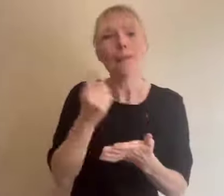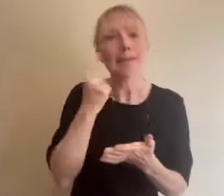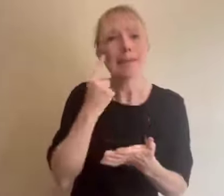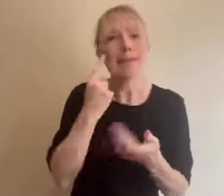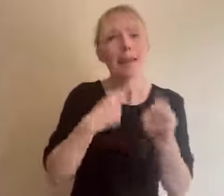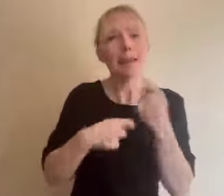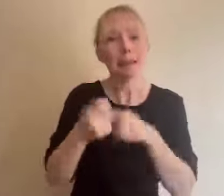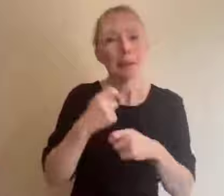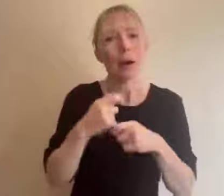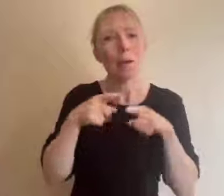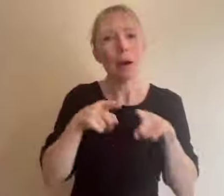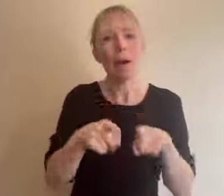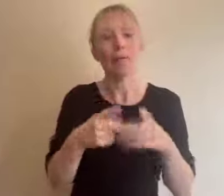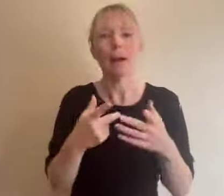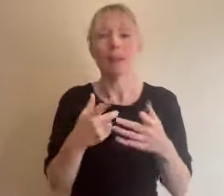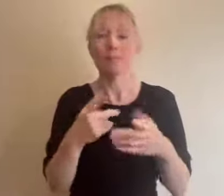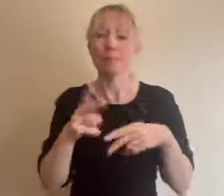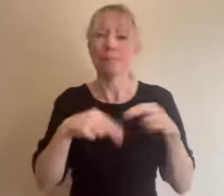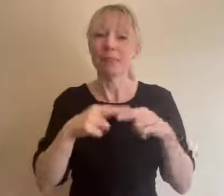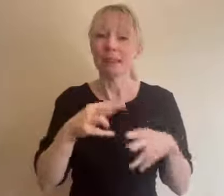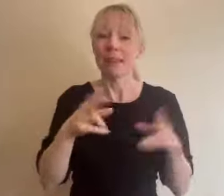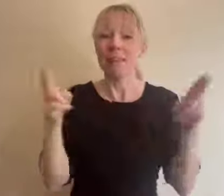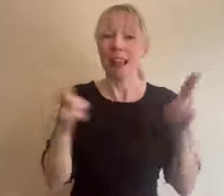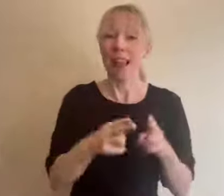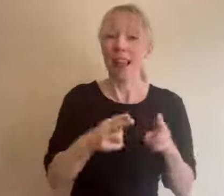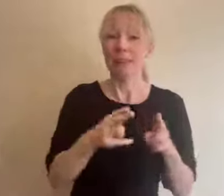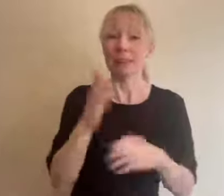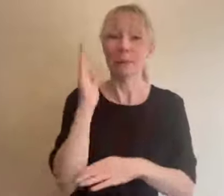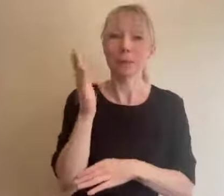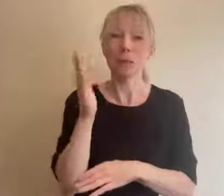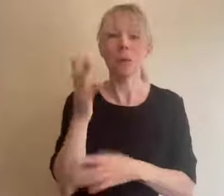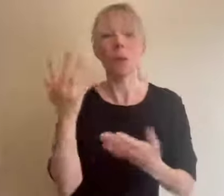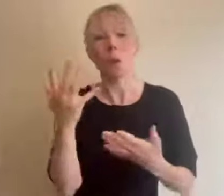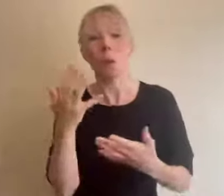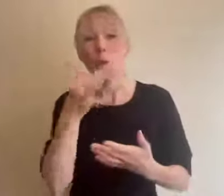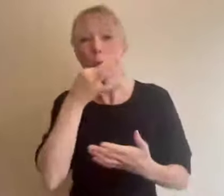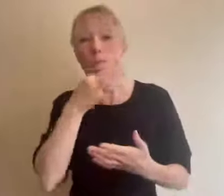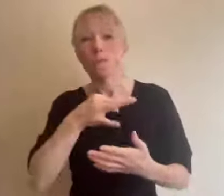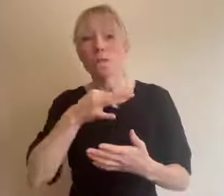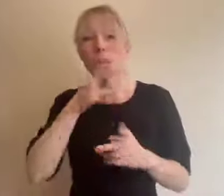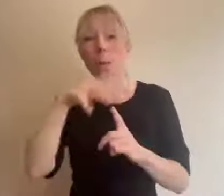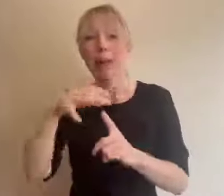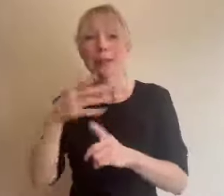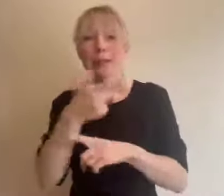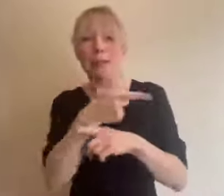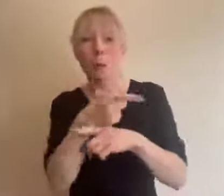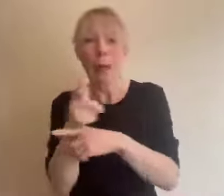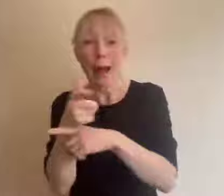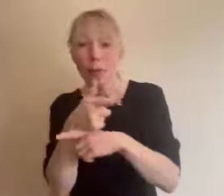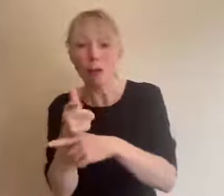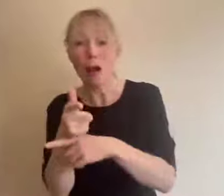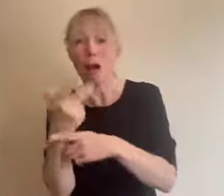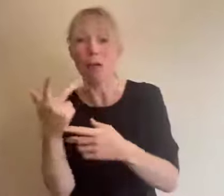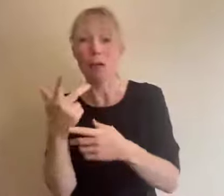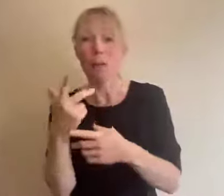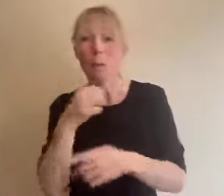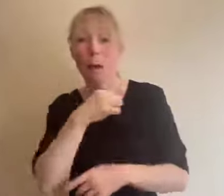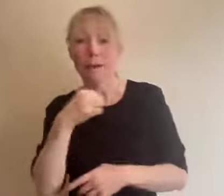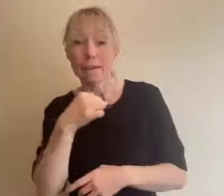speakers there are or the fewer places you need to point a webcam and a microphone out the easier it is the more participatory